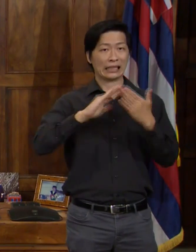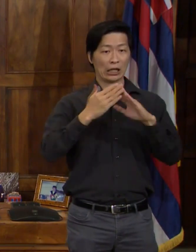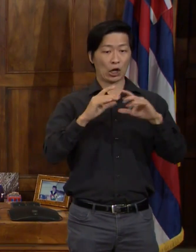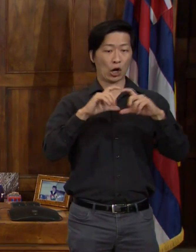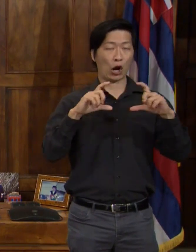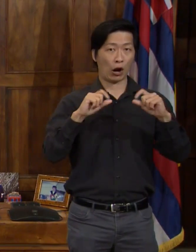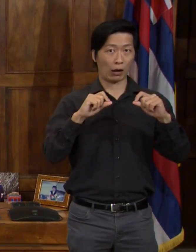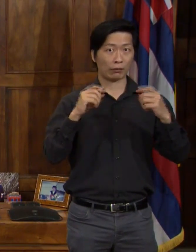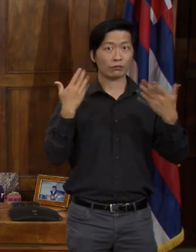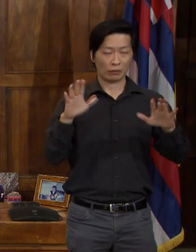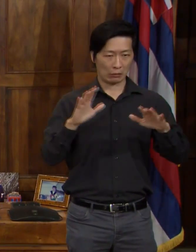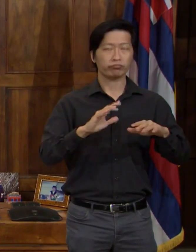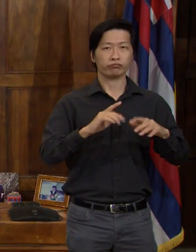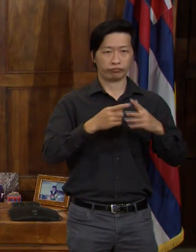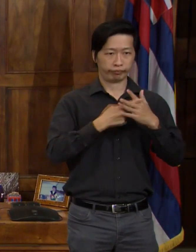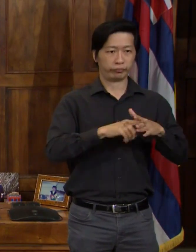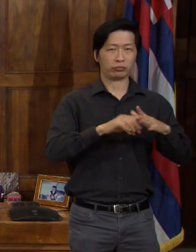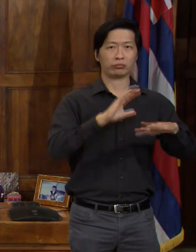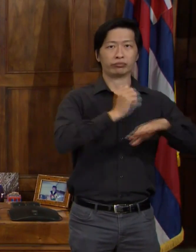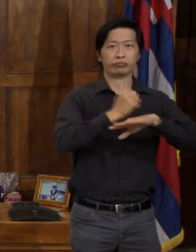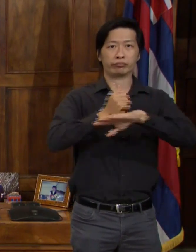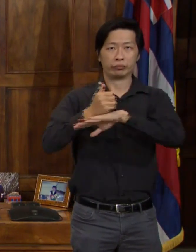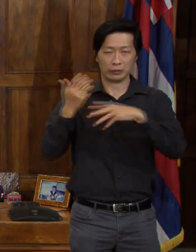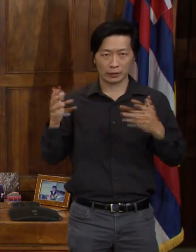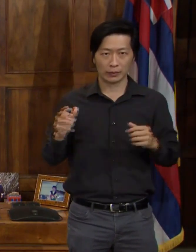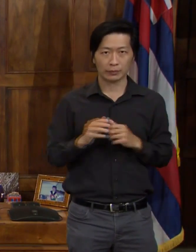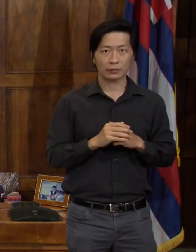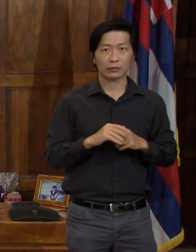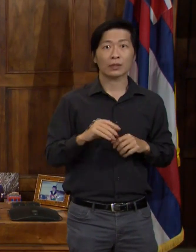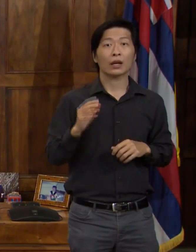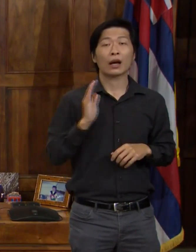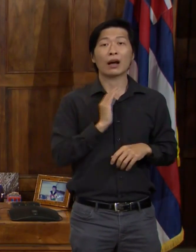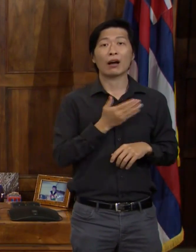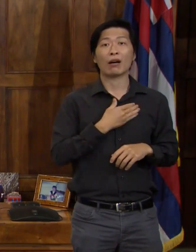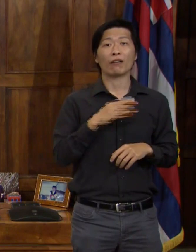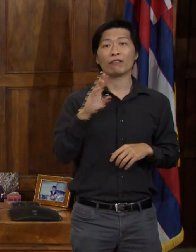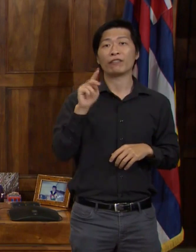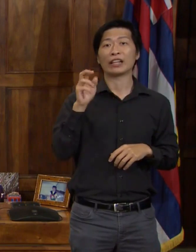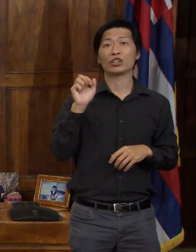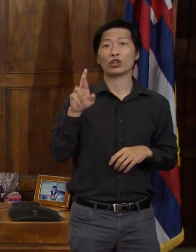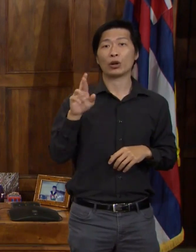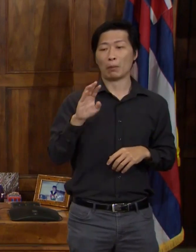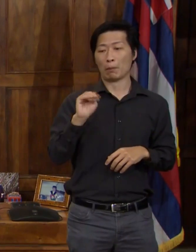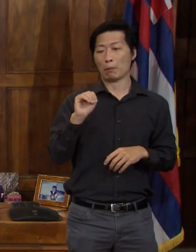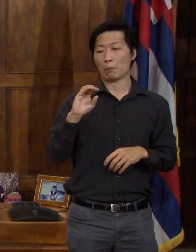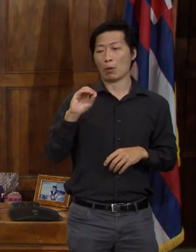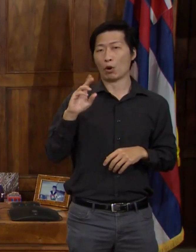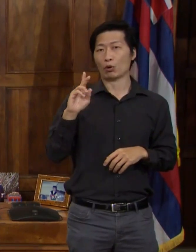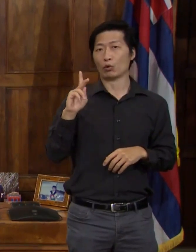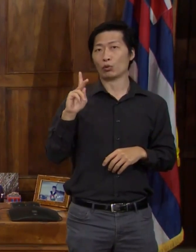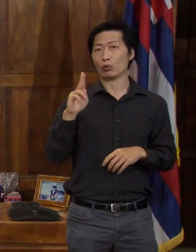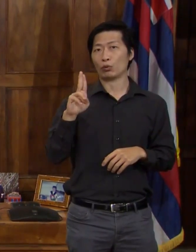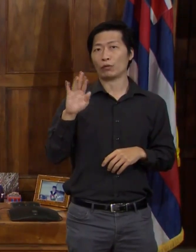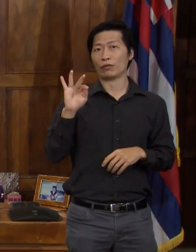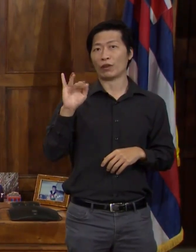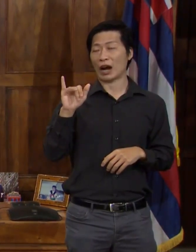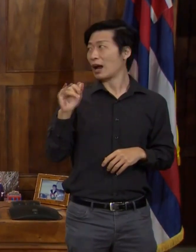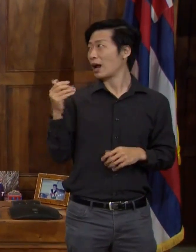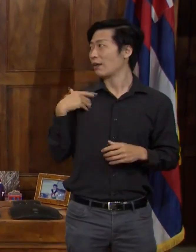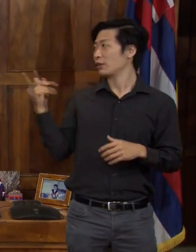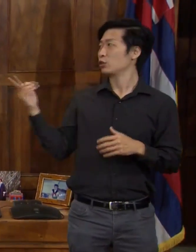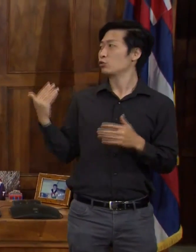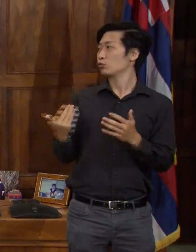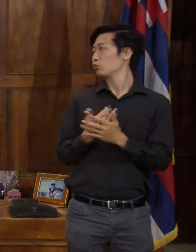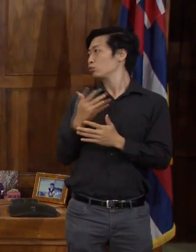have been activated. Our vendor MocaFi has a new activation hotline and we wanted to share that with you.